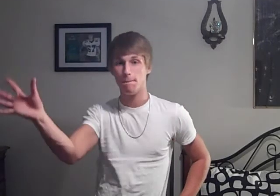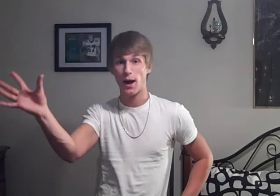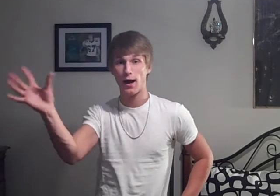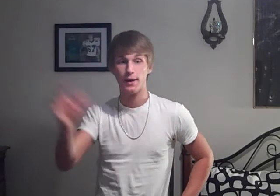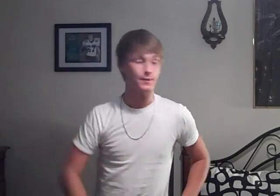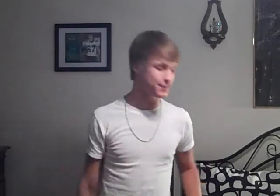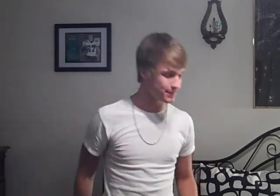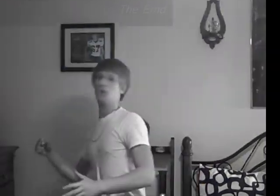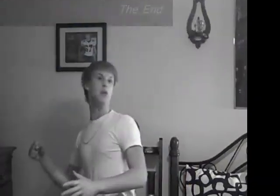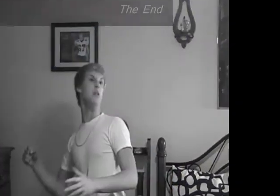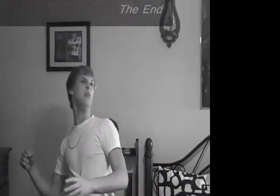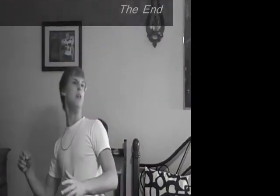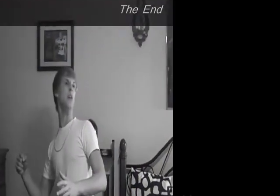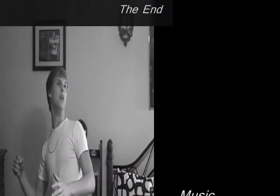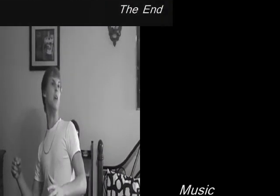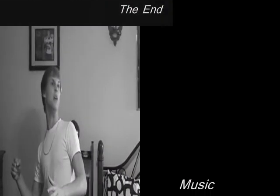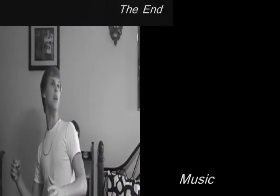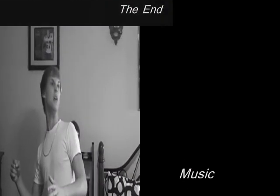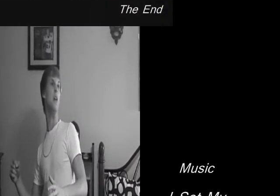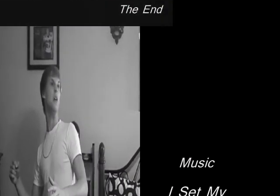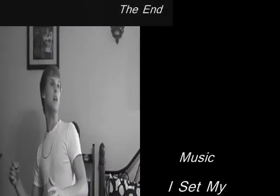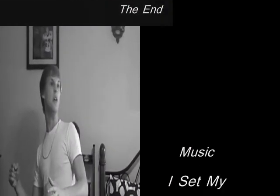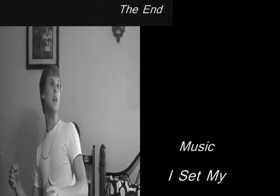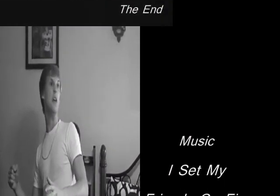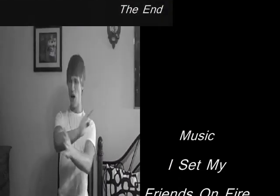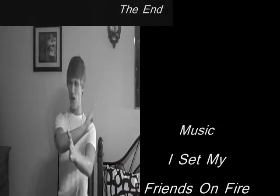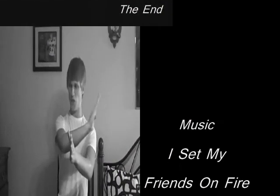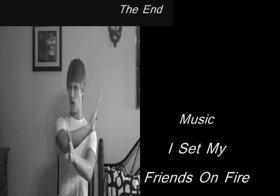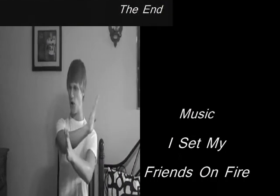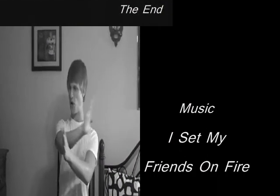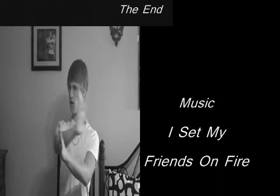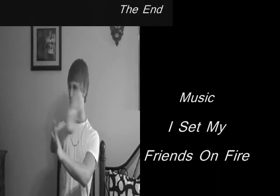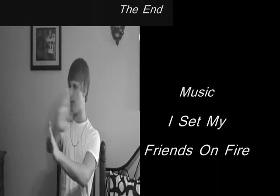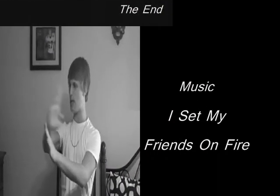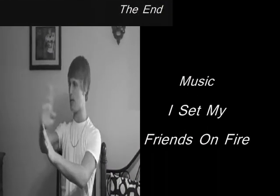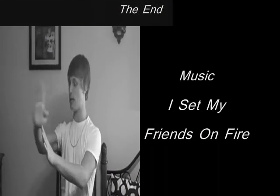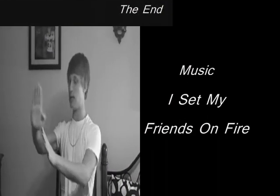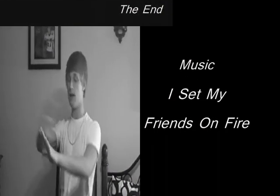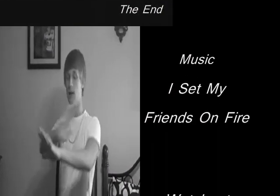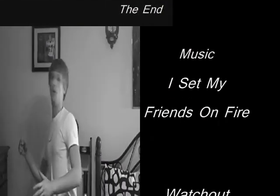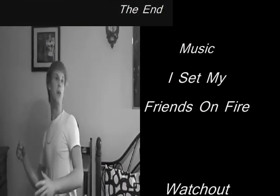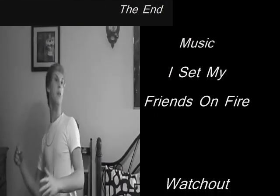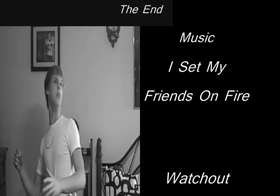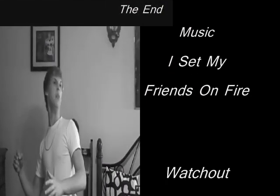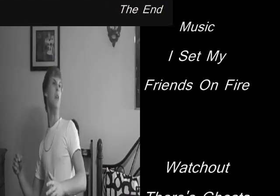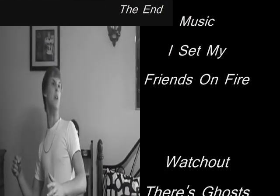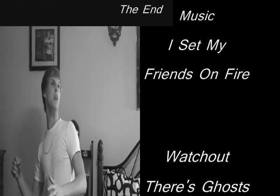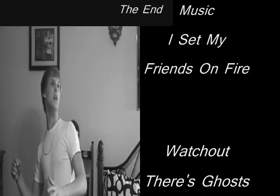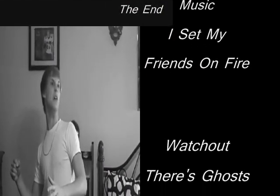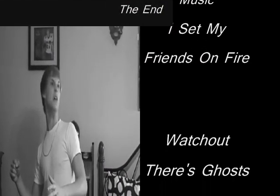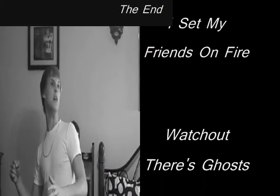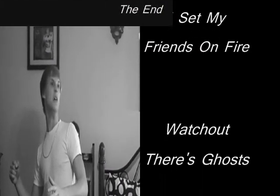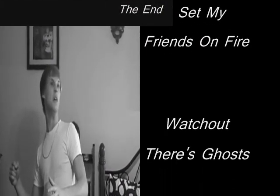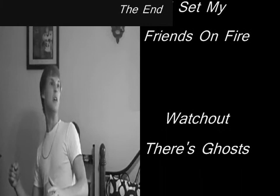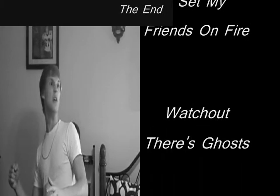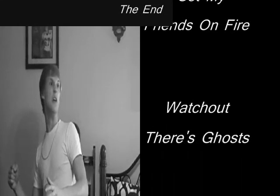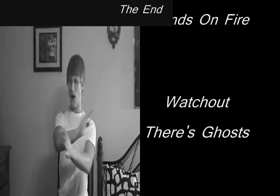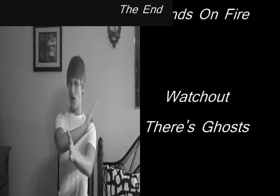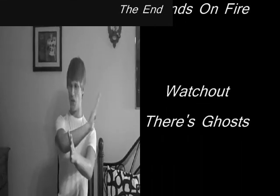Bye There's no rest I'm still frail From me There's no hail And cry out There's no flame What's